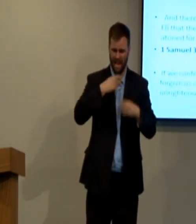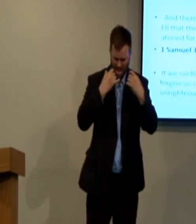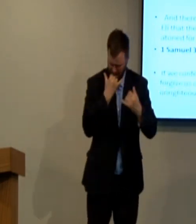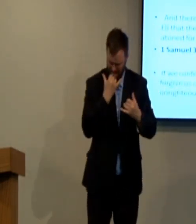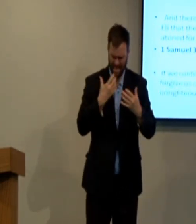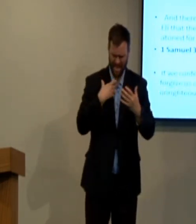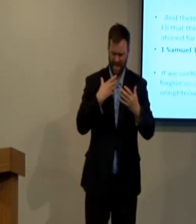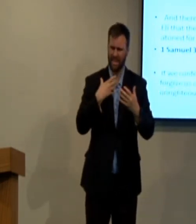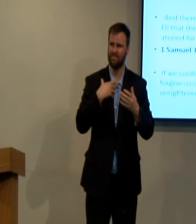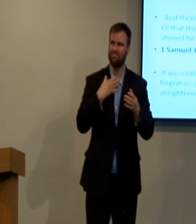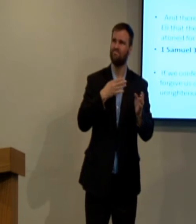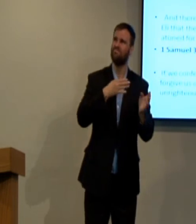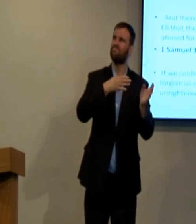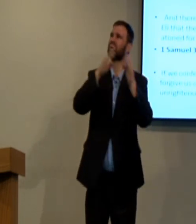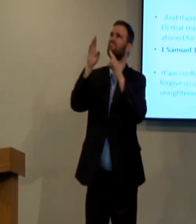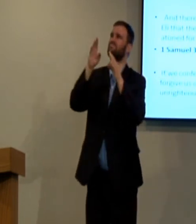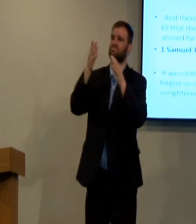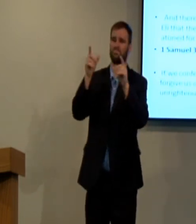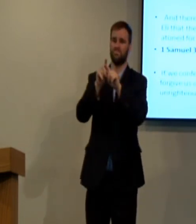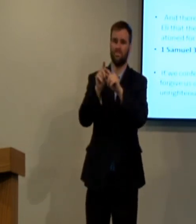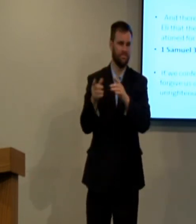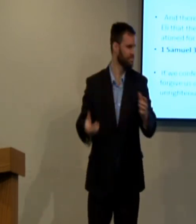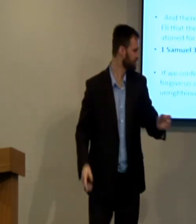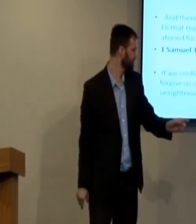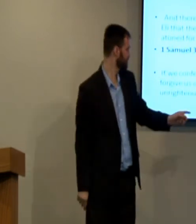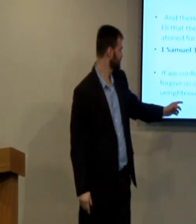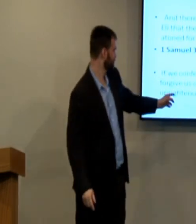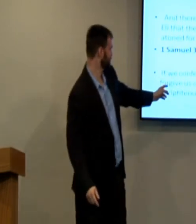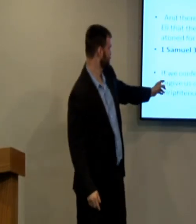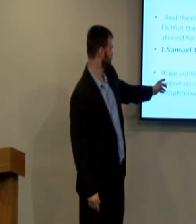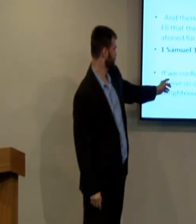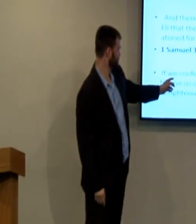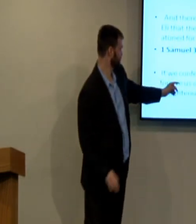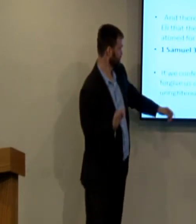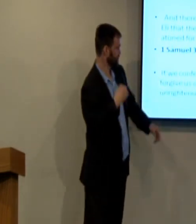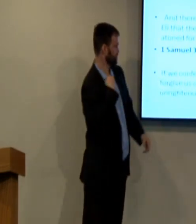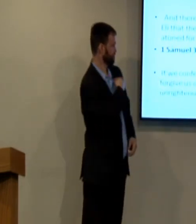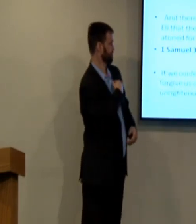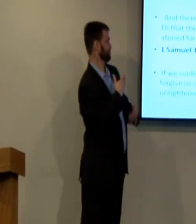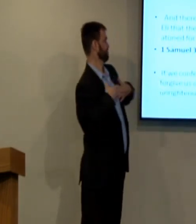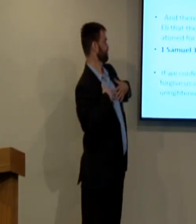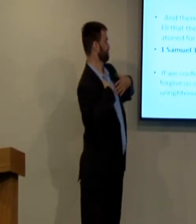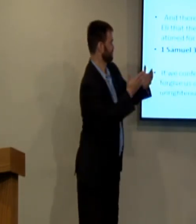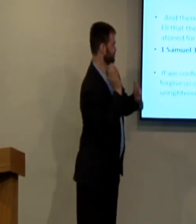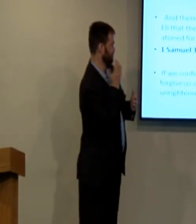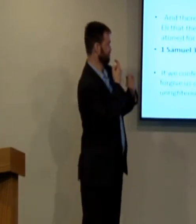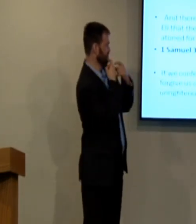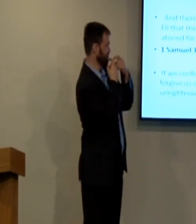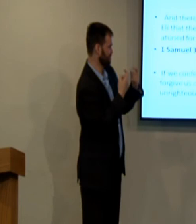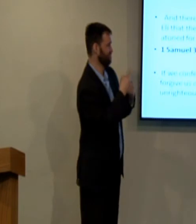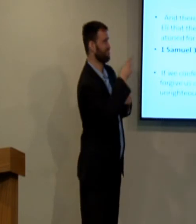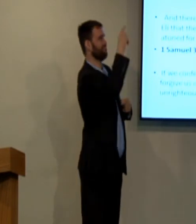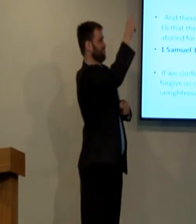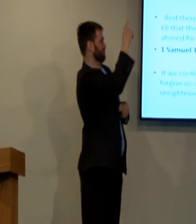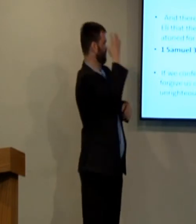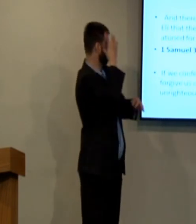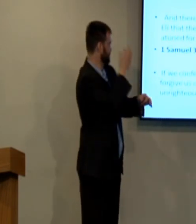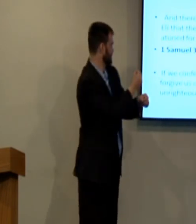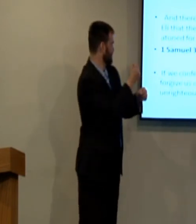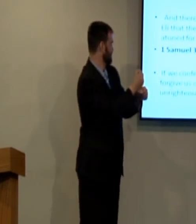tells us if we committed an offense, we turn to God. If we confess our sins, he